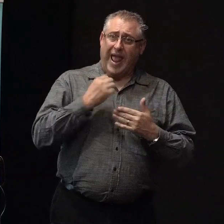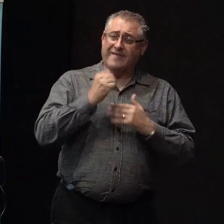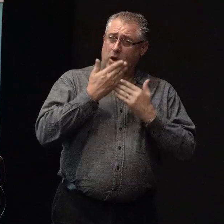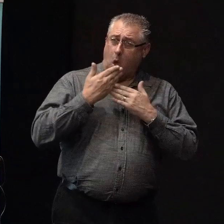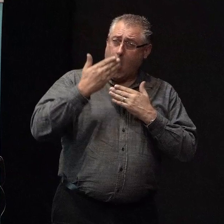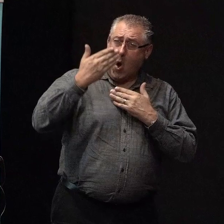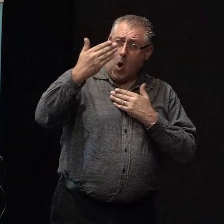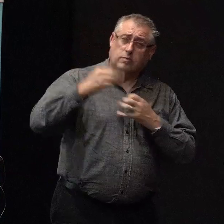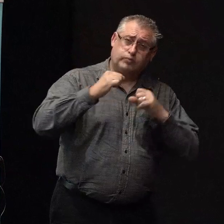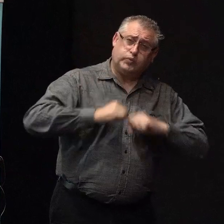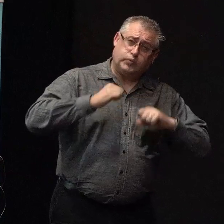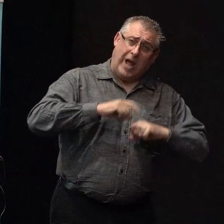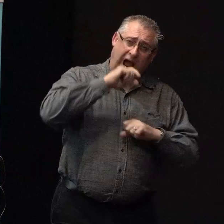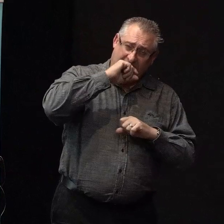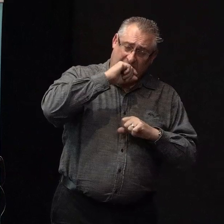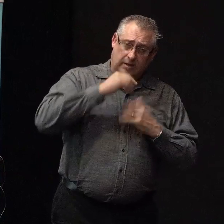us.